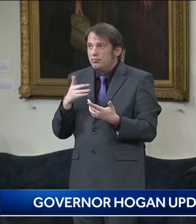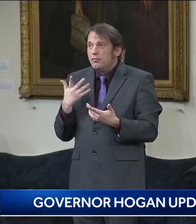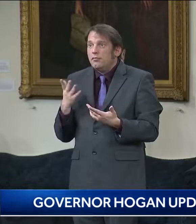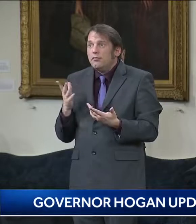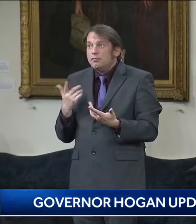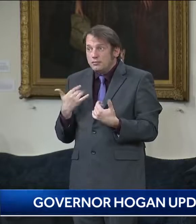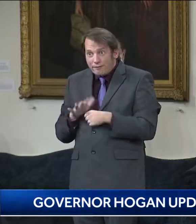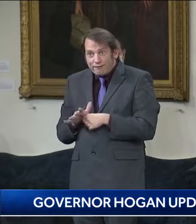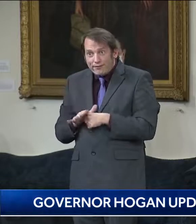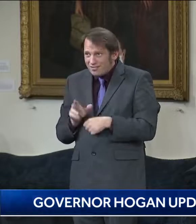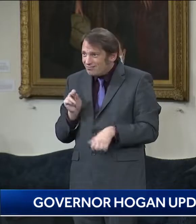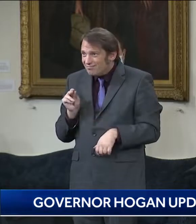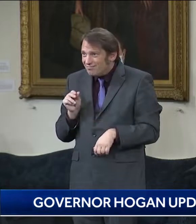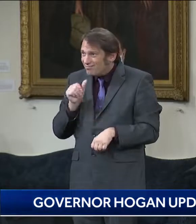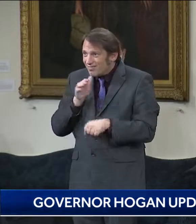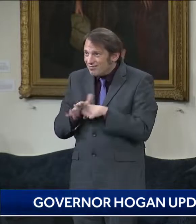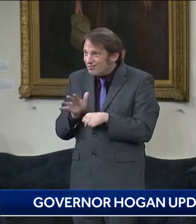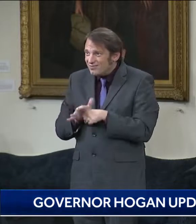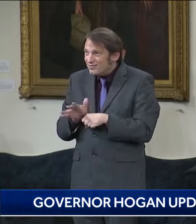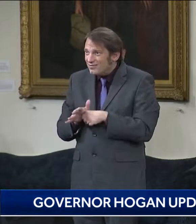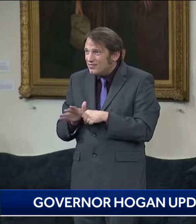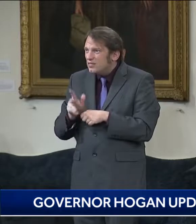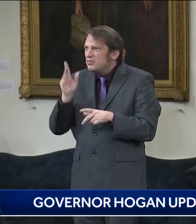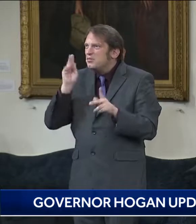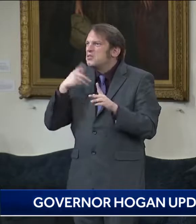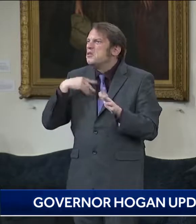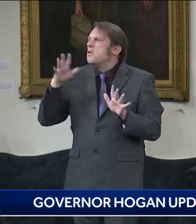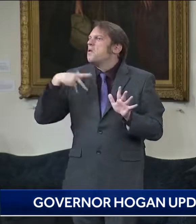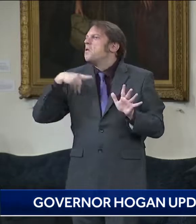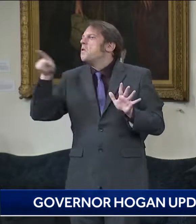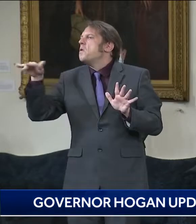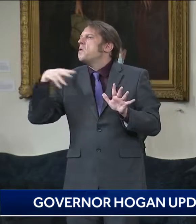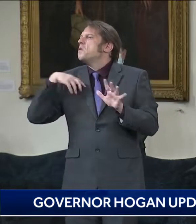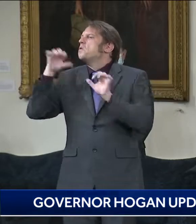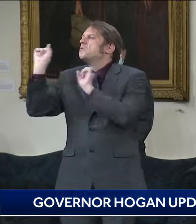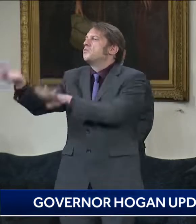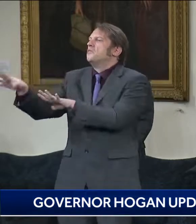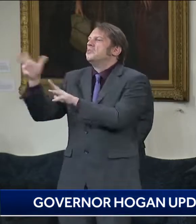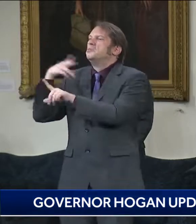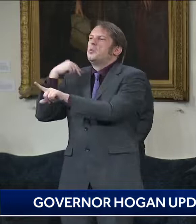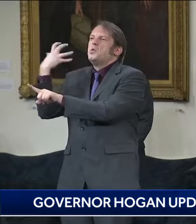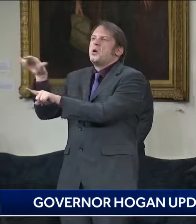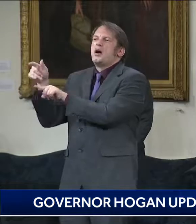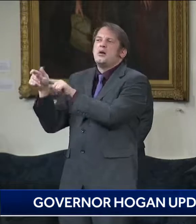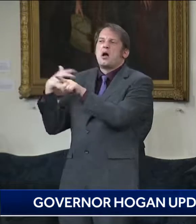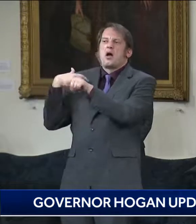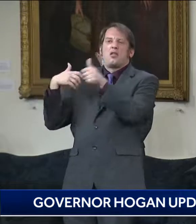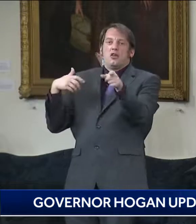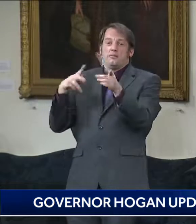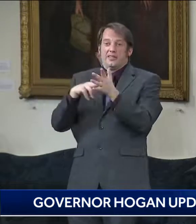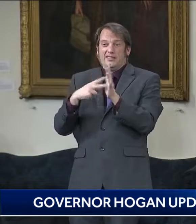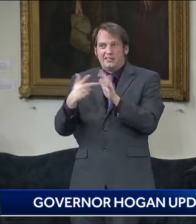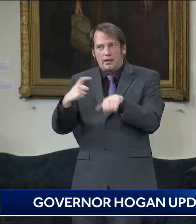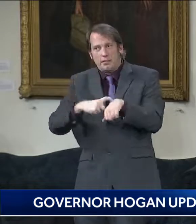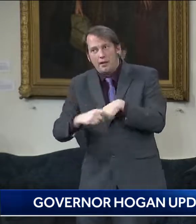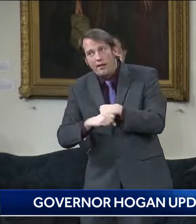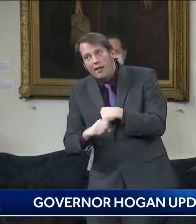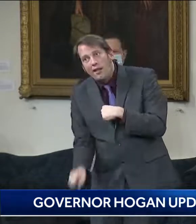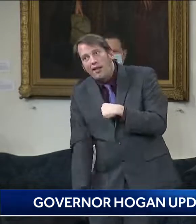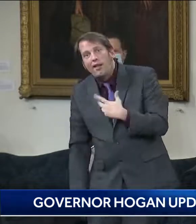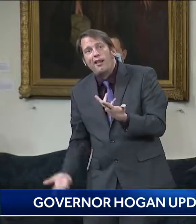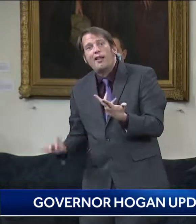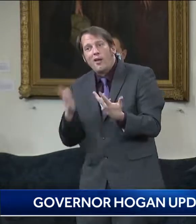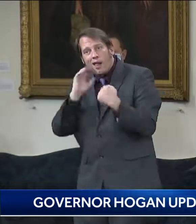Anybody that walked away and said, I don't want that vaccine. I want to wait until there's another one. Maybe wait in a while. So I think it would be a big mistake.